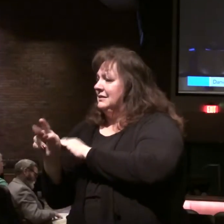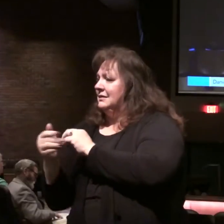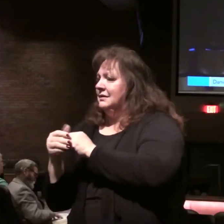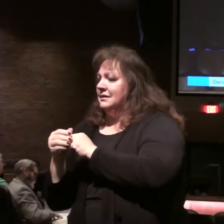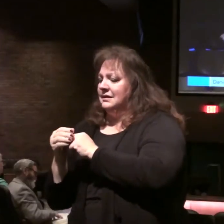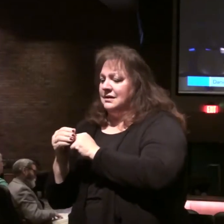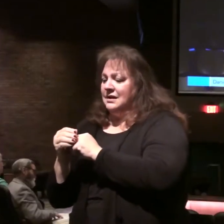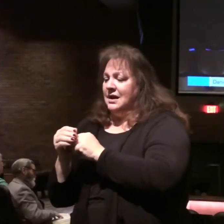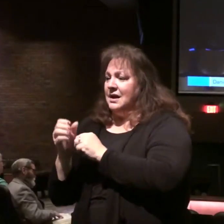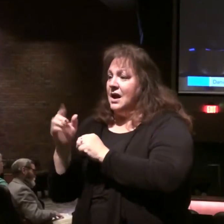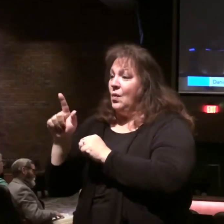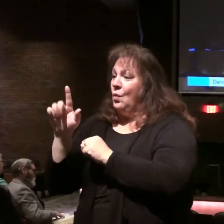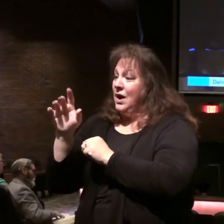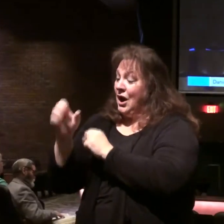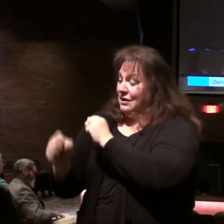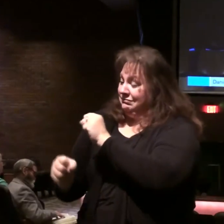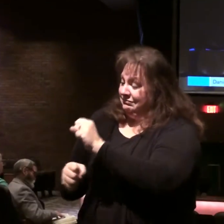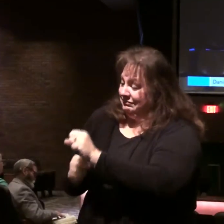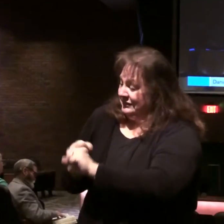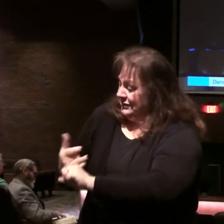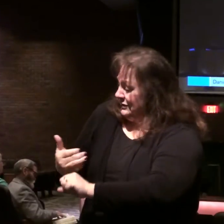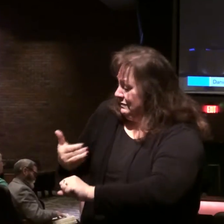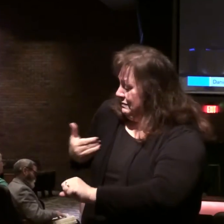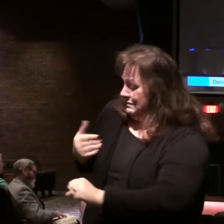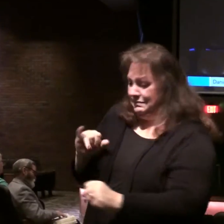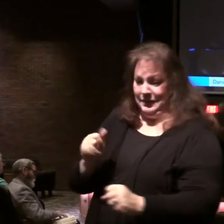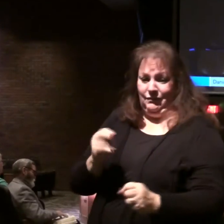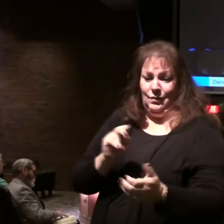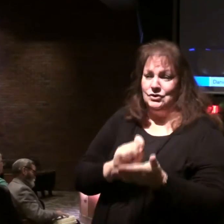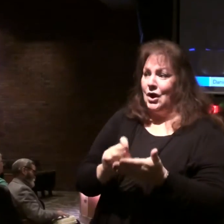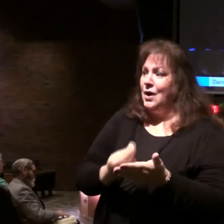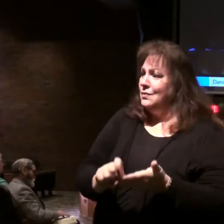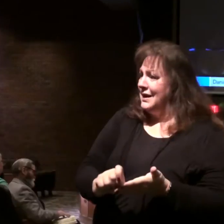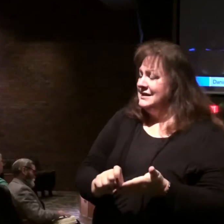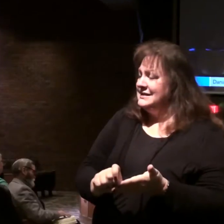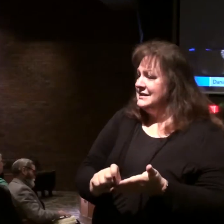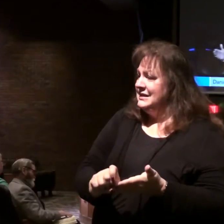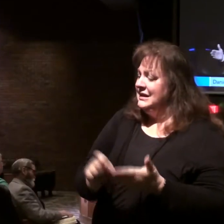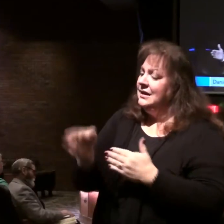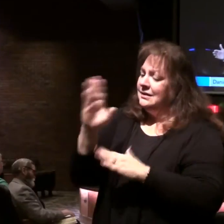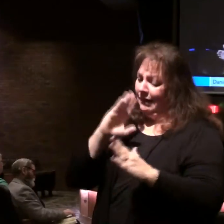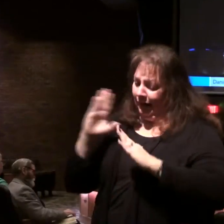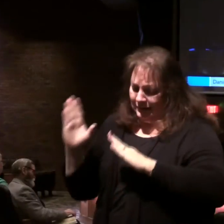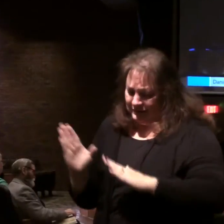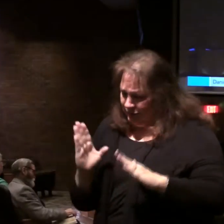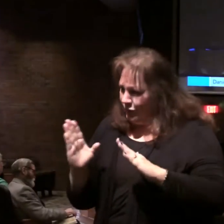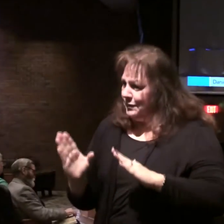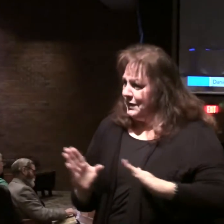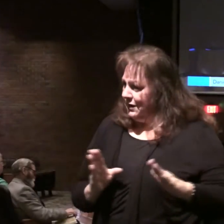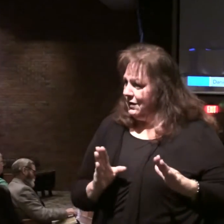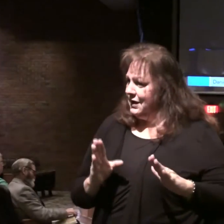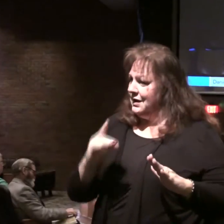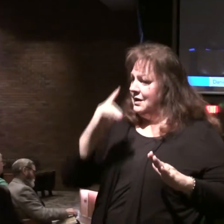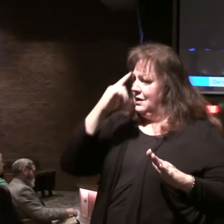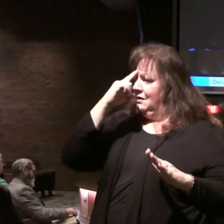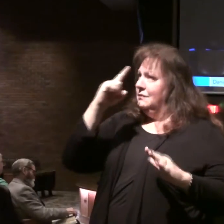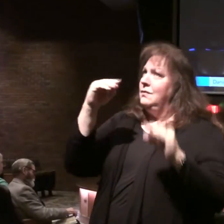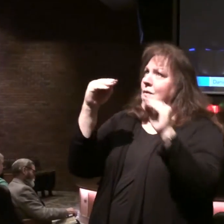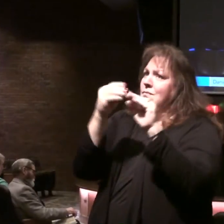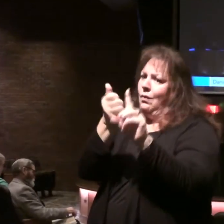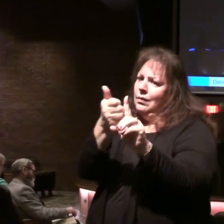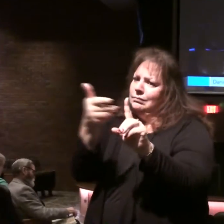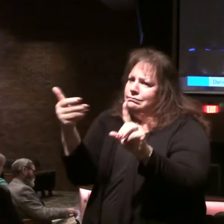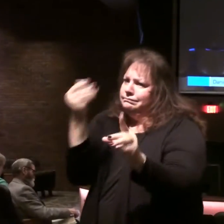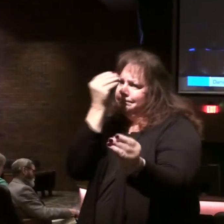hundreds of years before John will write as God prepares for further